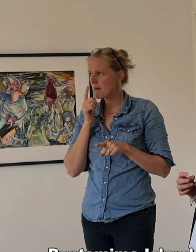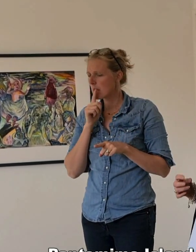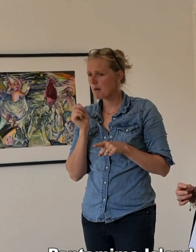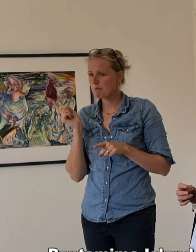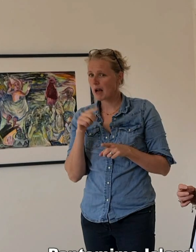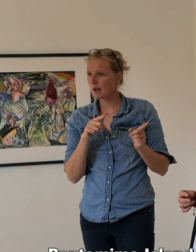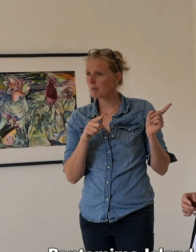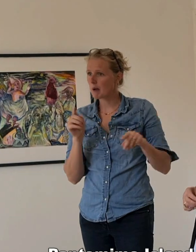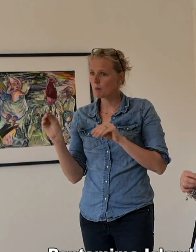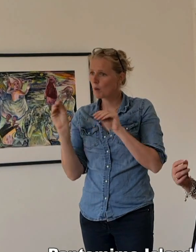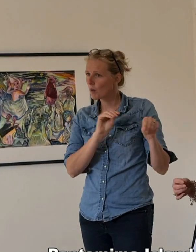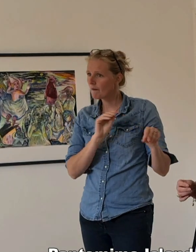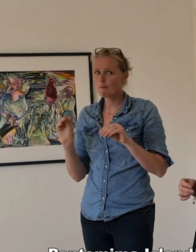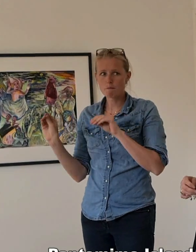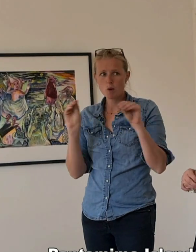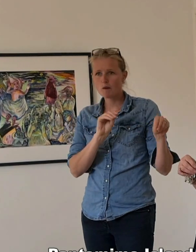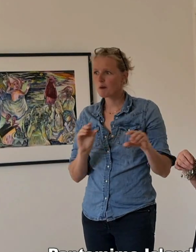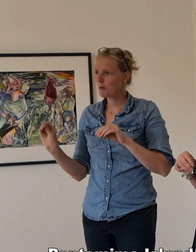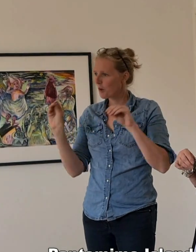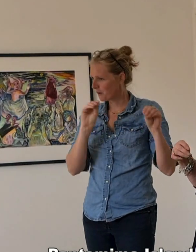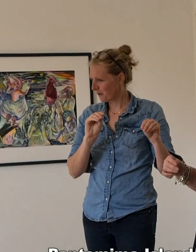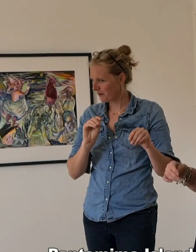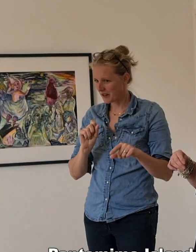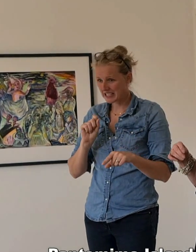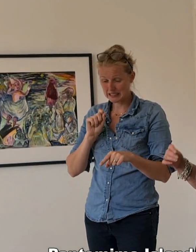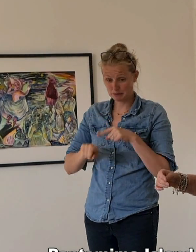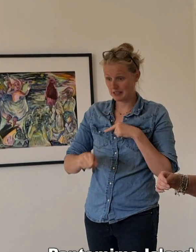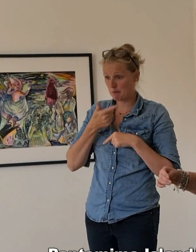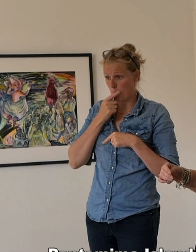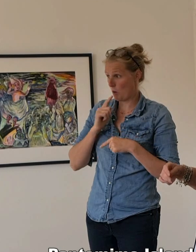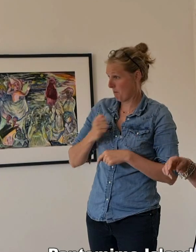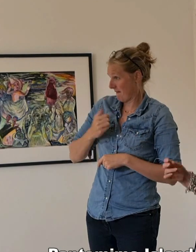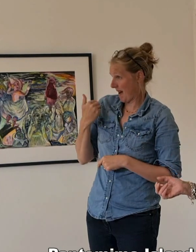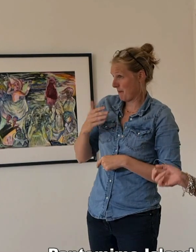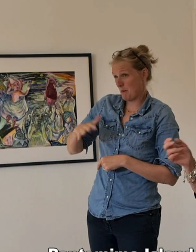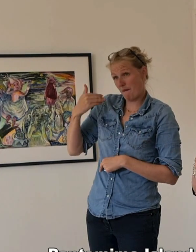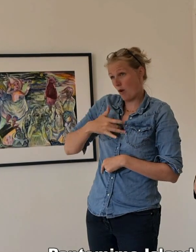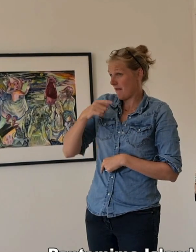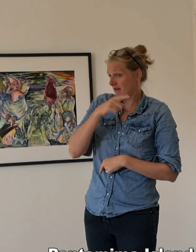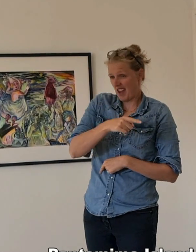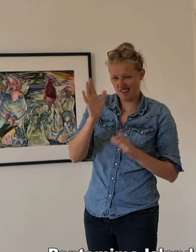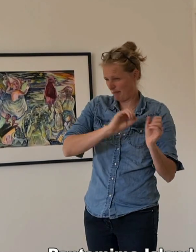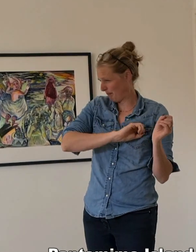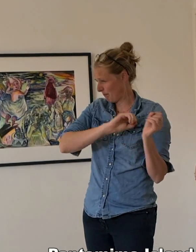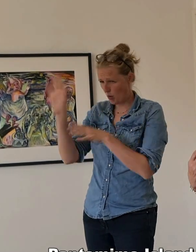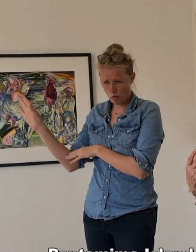come back. Especially people who their family used to live in the Inshlappen but migrated to all over the world.